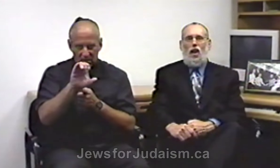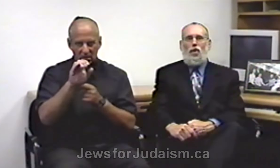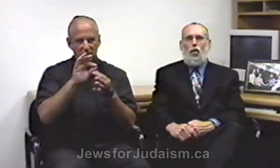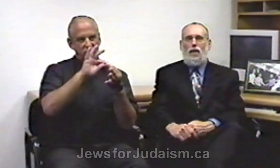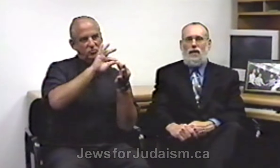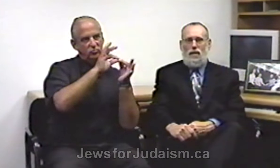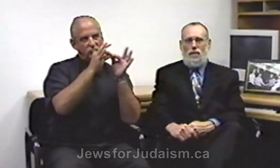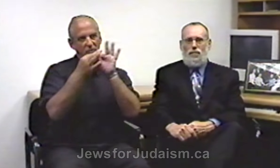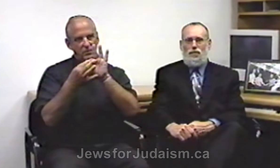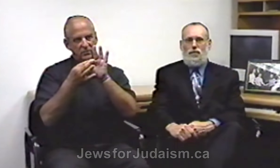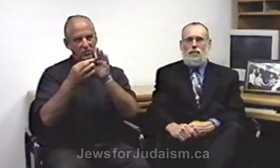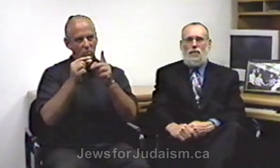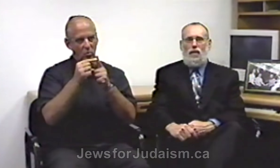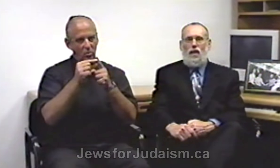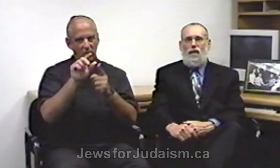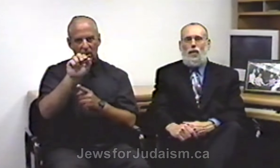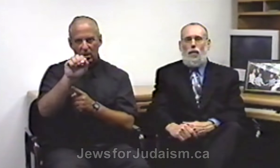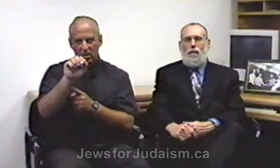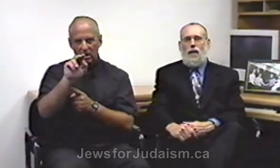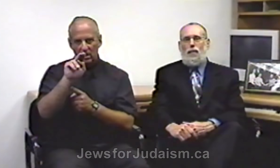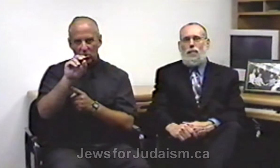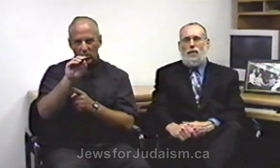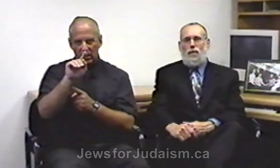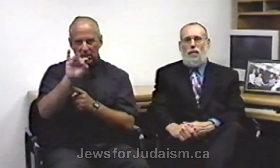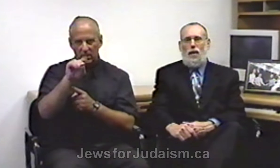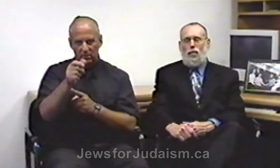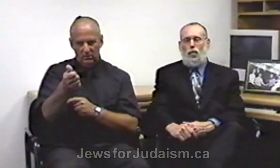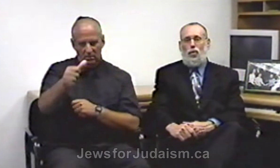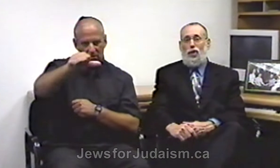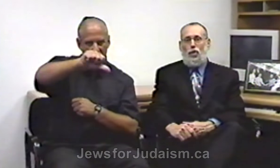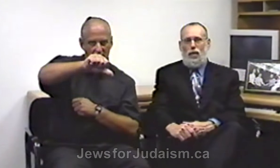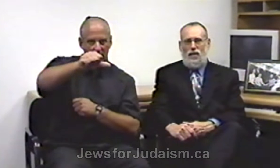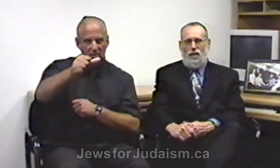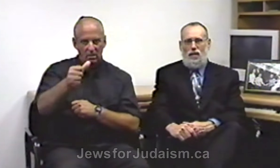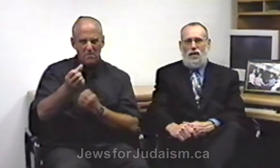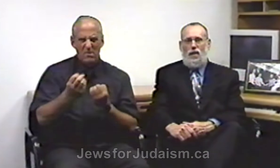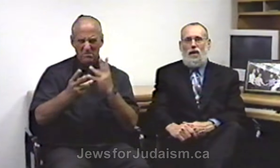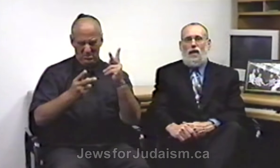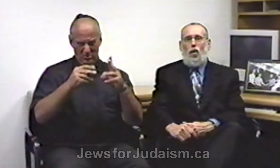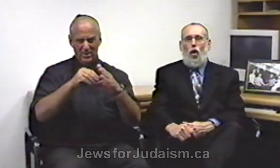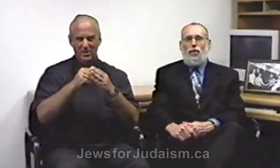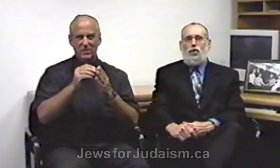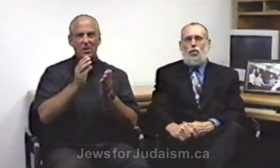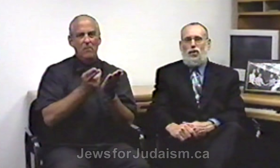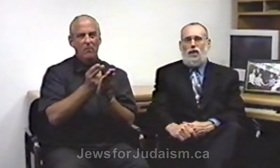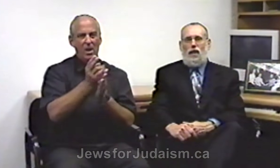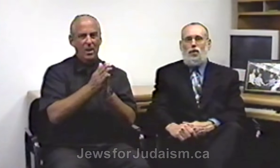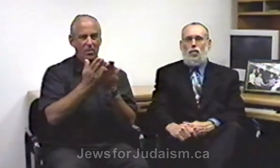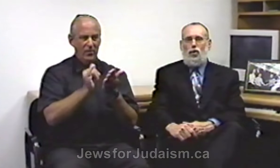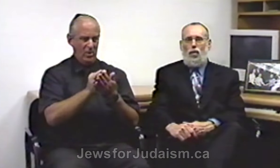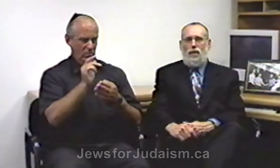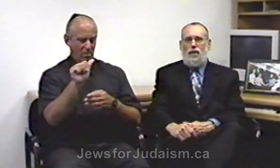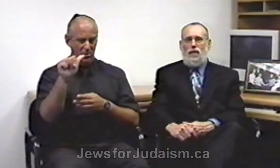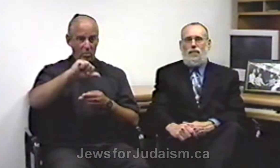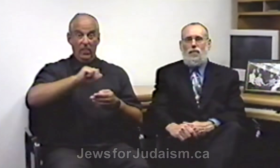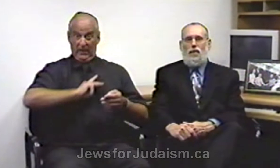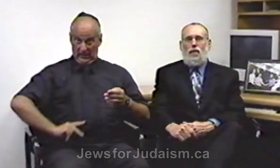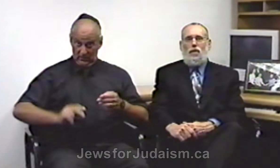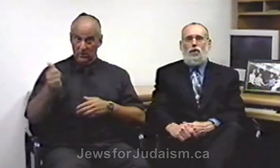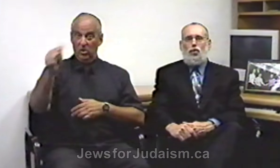anointed. There were many people in the Bible who were anointed. All the Jewish kings were anointed. The